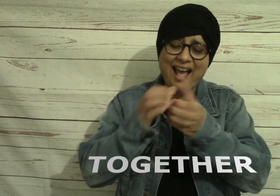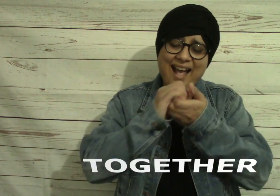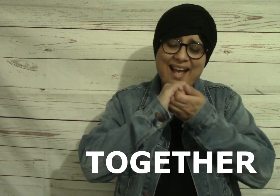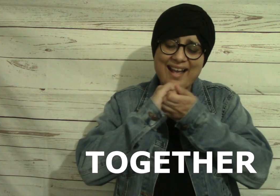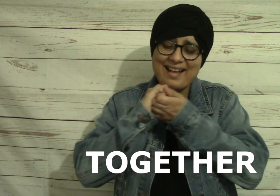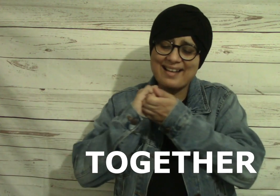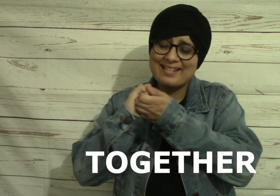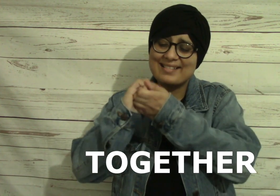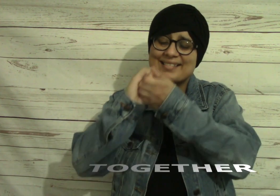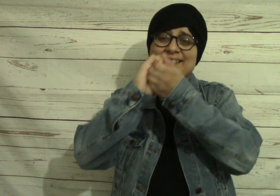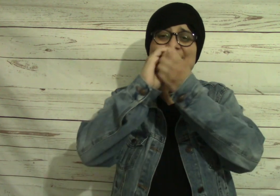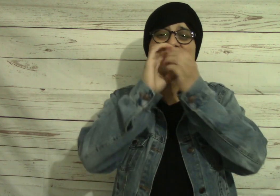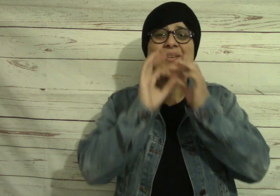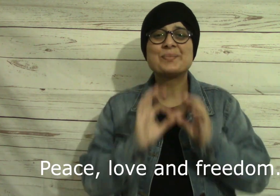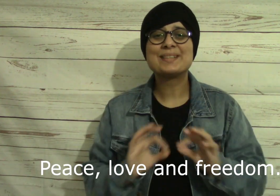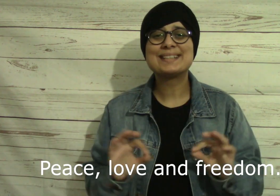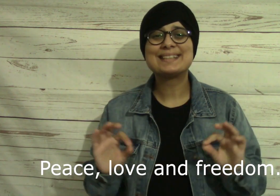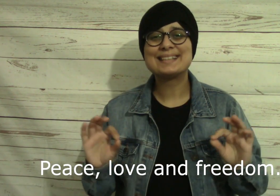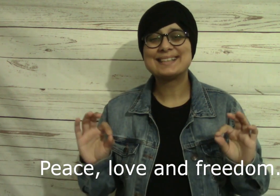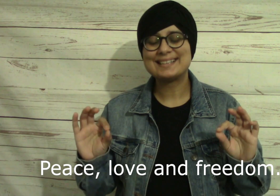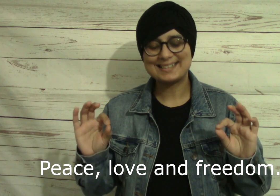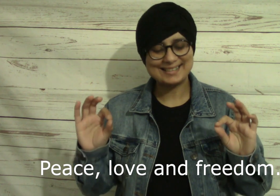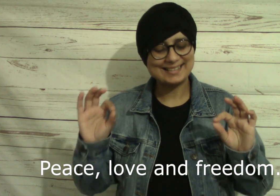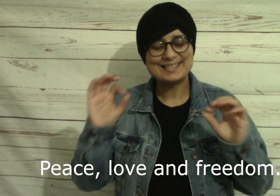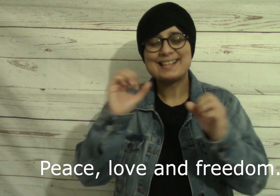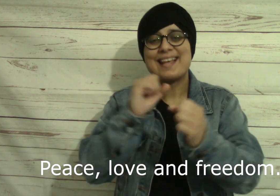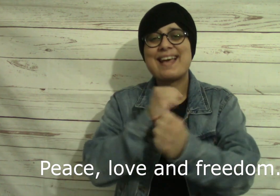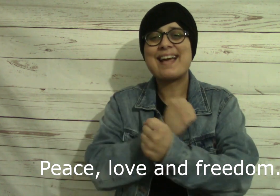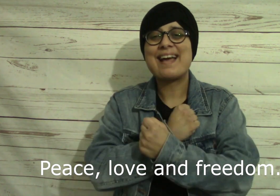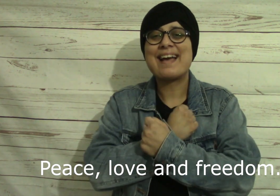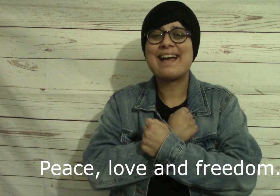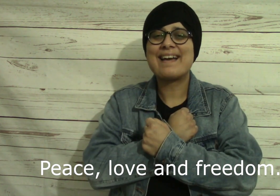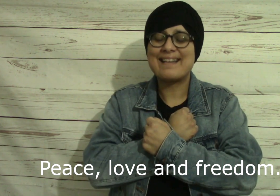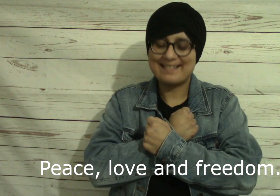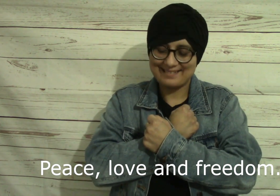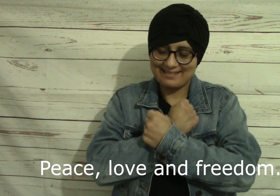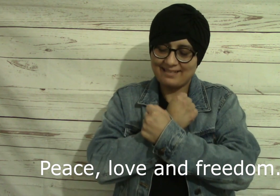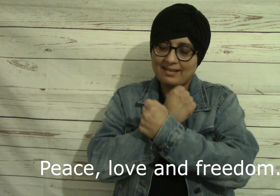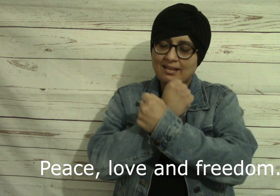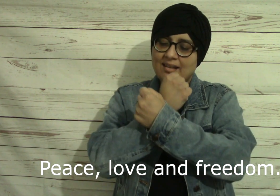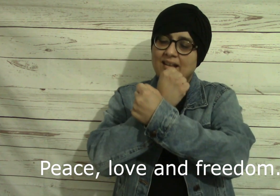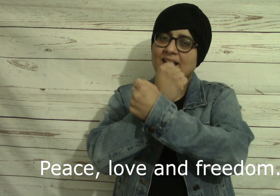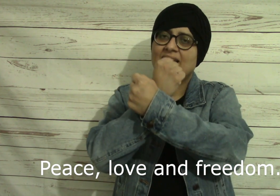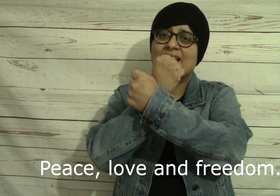To be Peace, love and freedom.